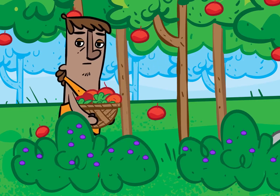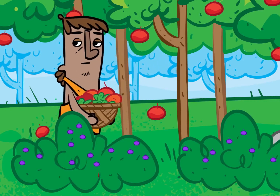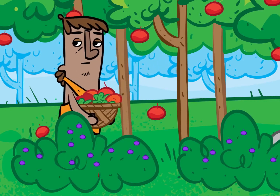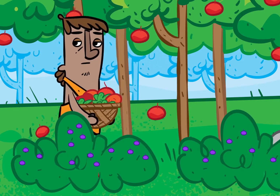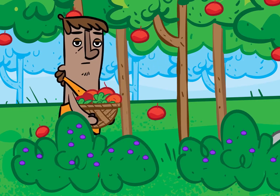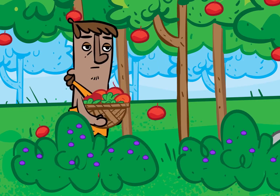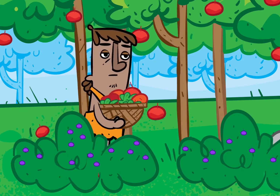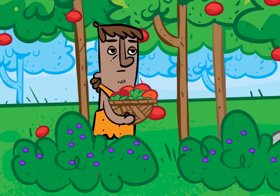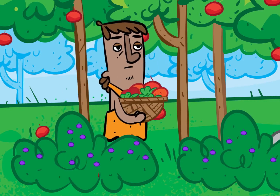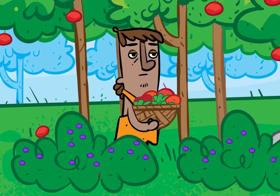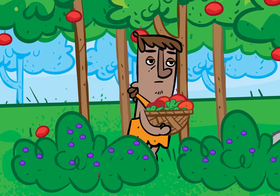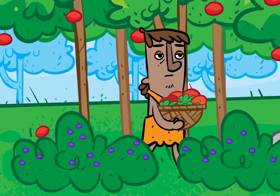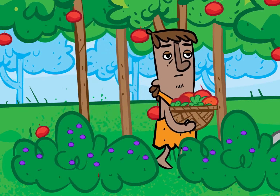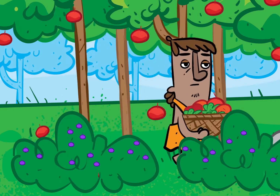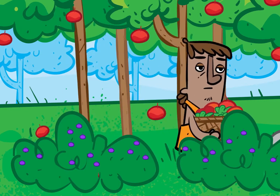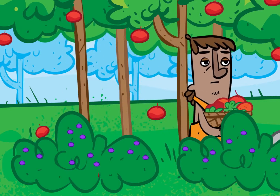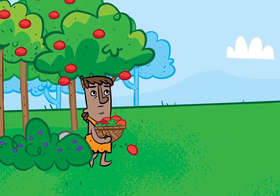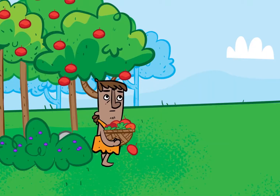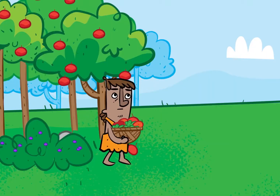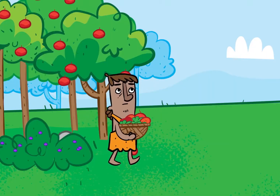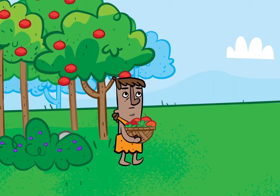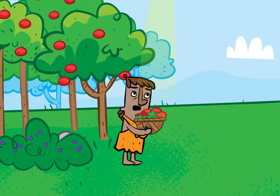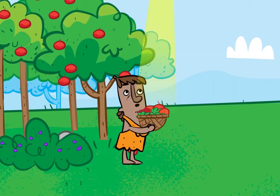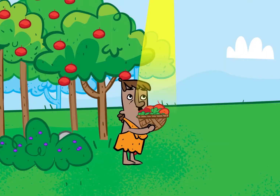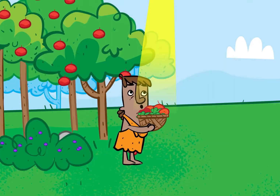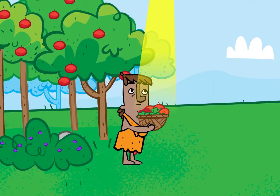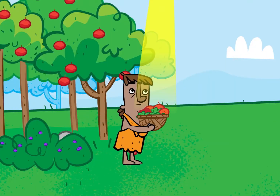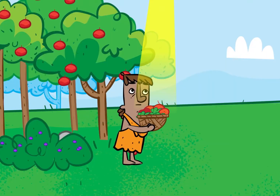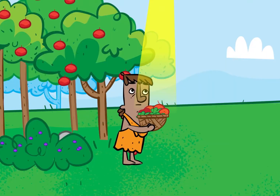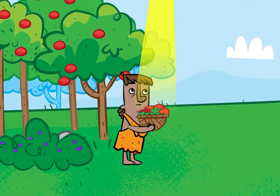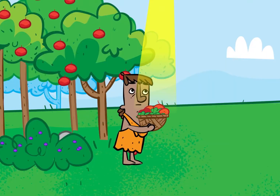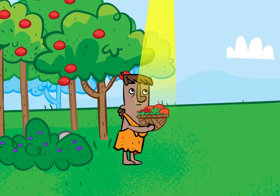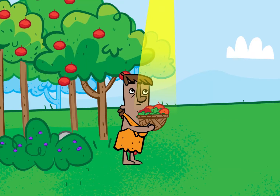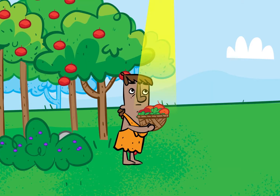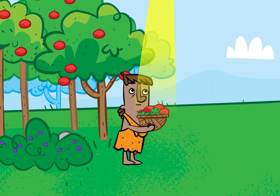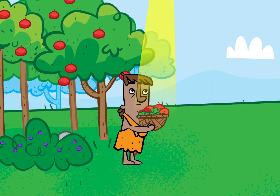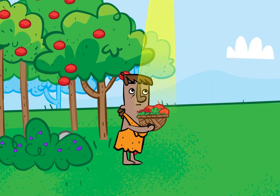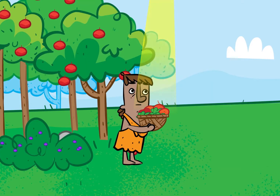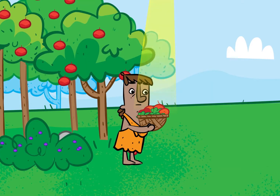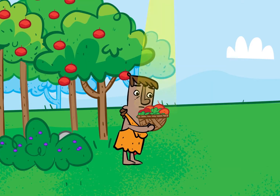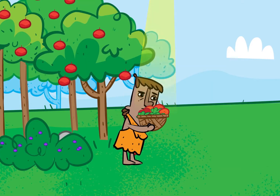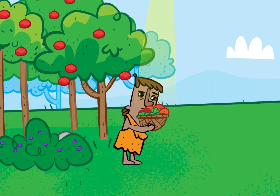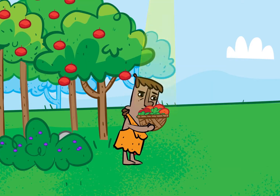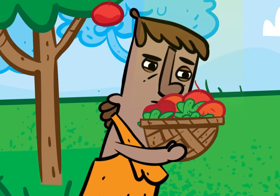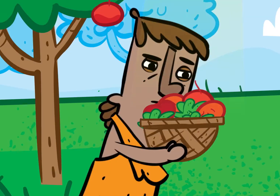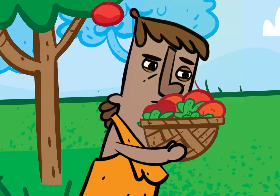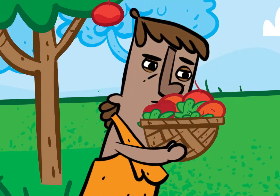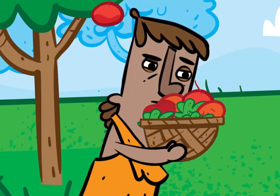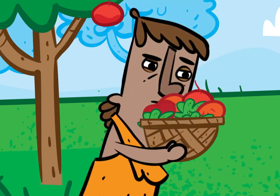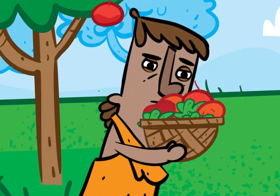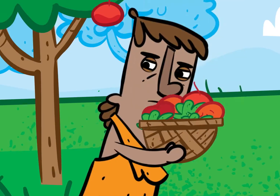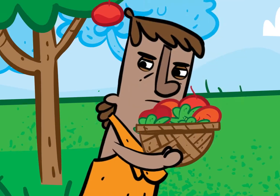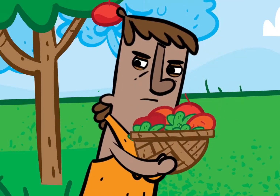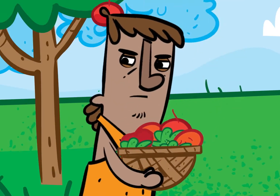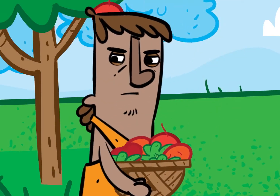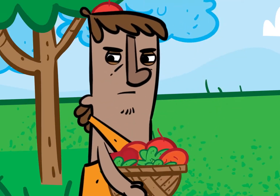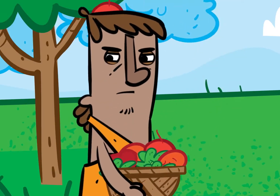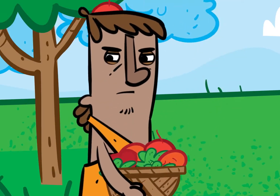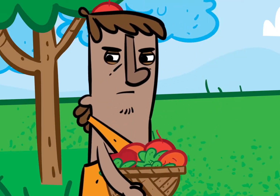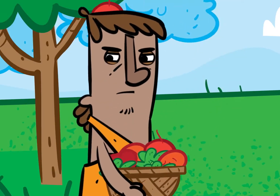fruit of the ground and gave it to god here you go god wasn't pleased with cain and his gift and this made